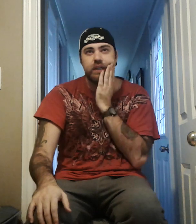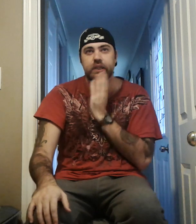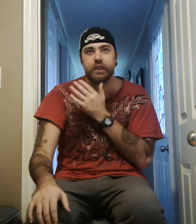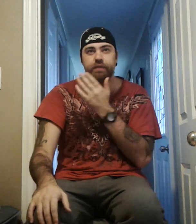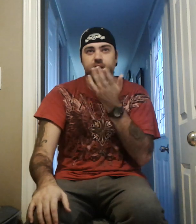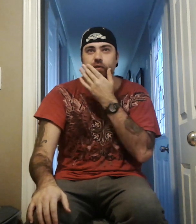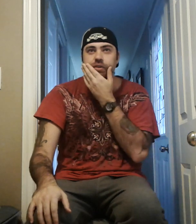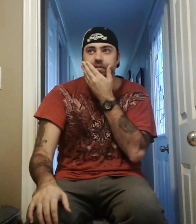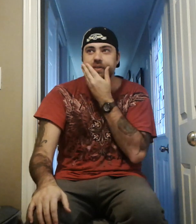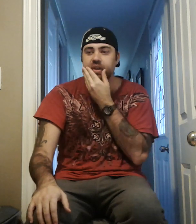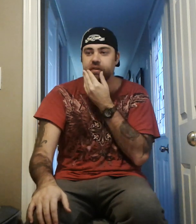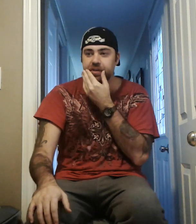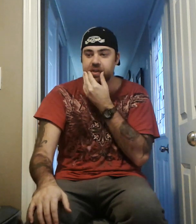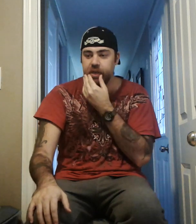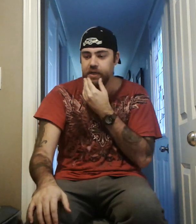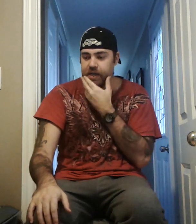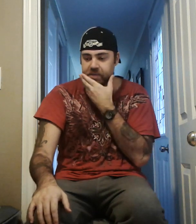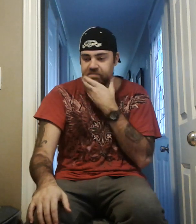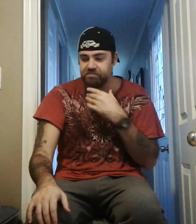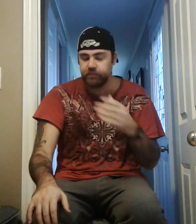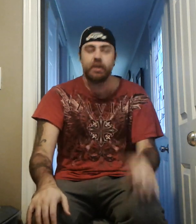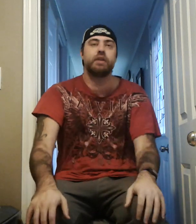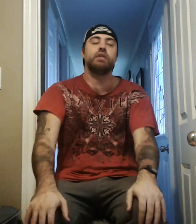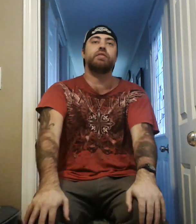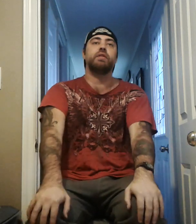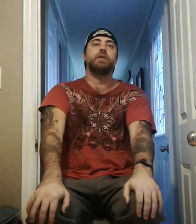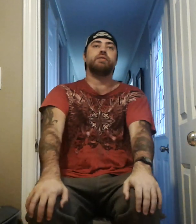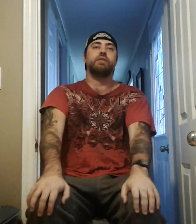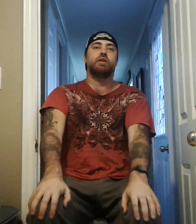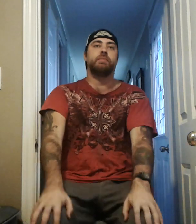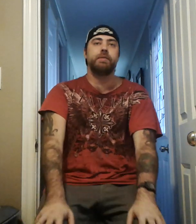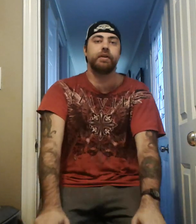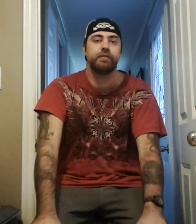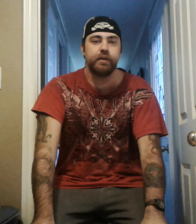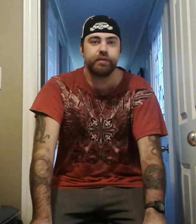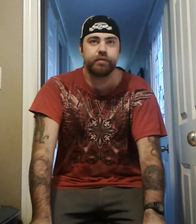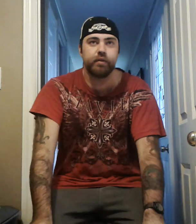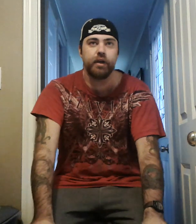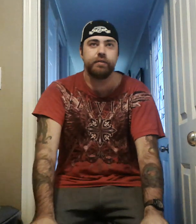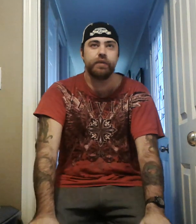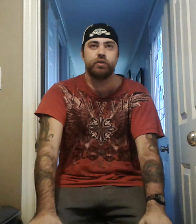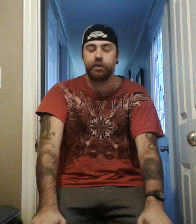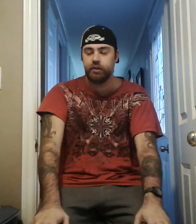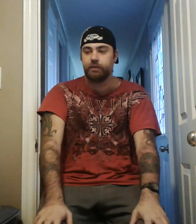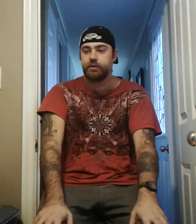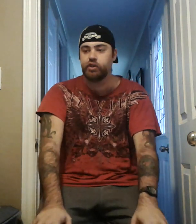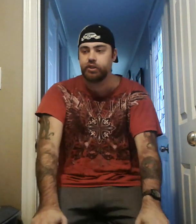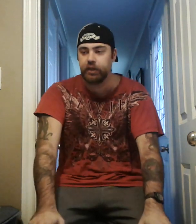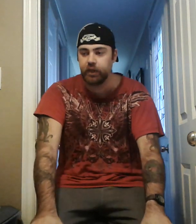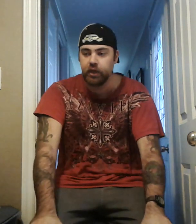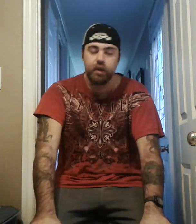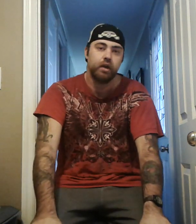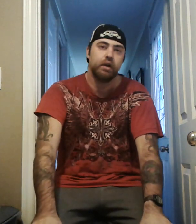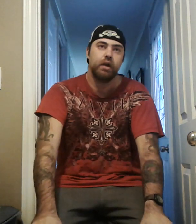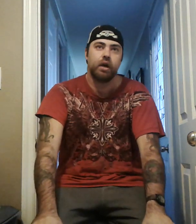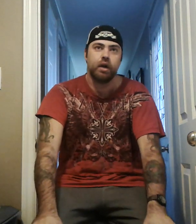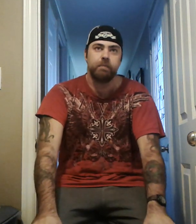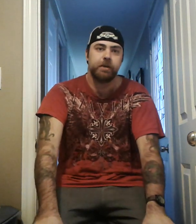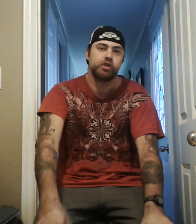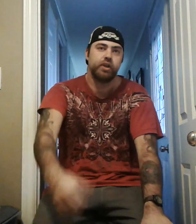yeah, let me know what you think of it, and, um, thank you so much for all your people that did subscribe to me, greatly appreciate it, um, make sure